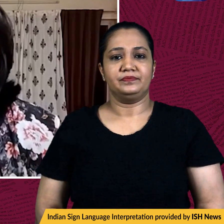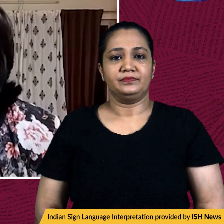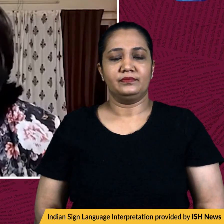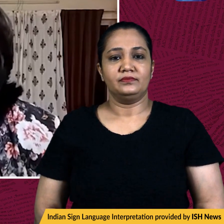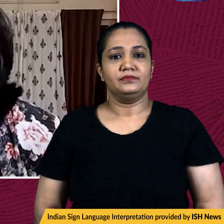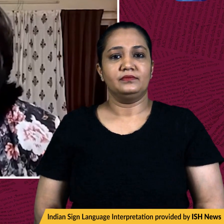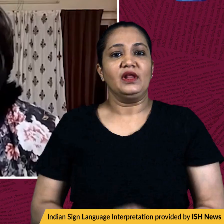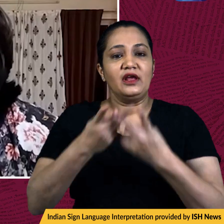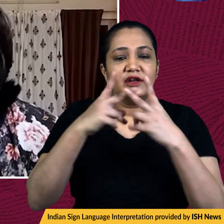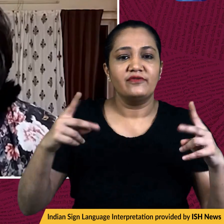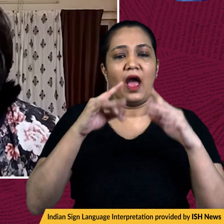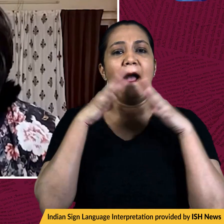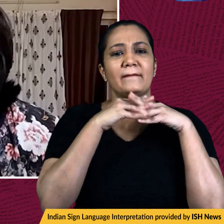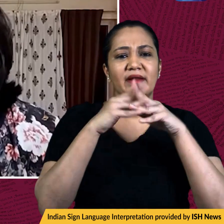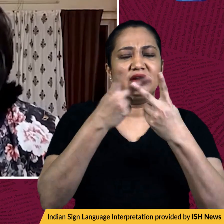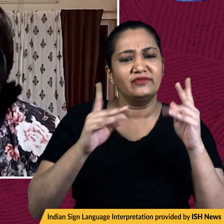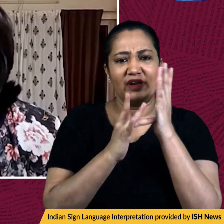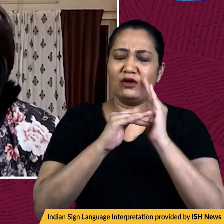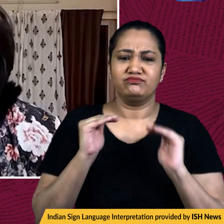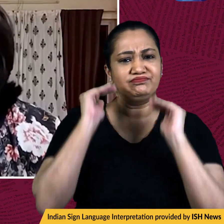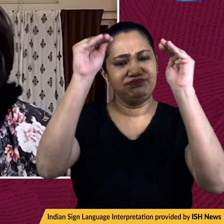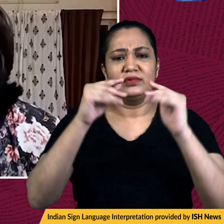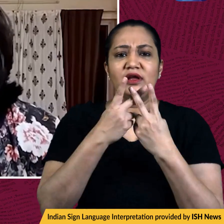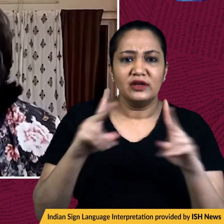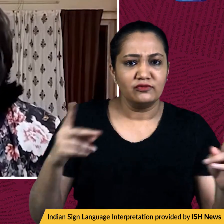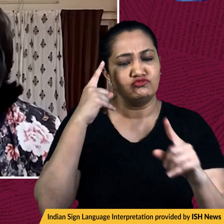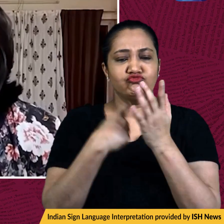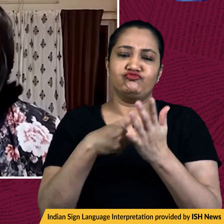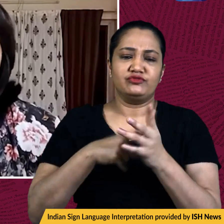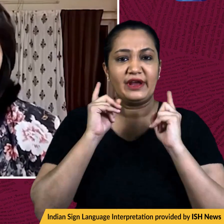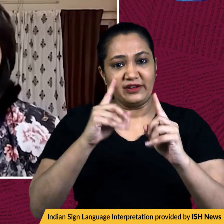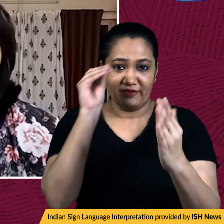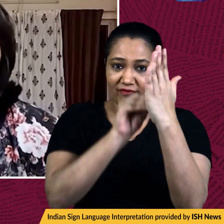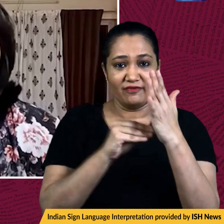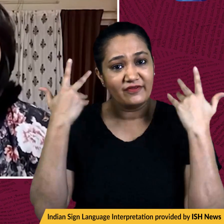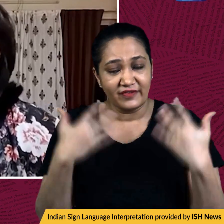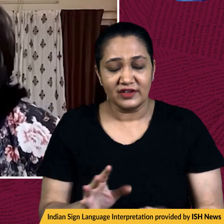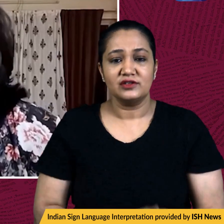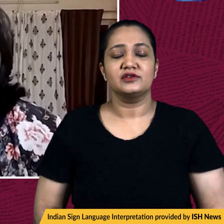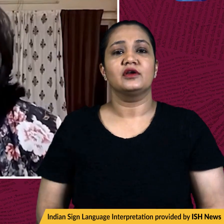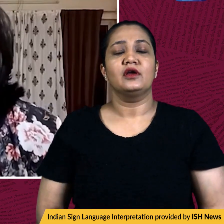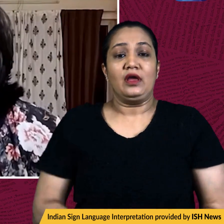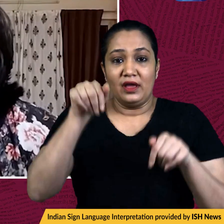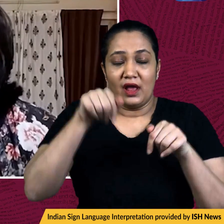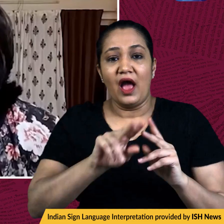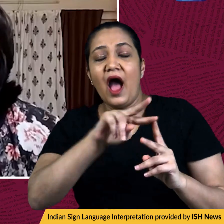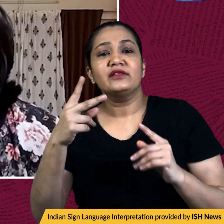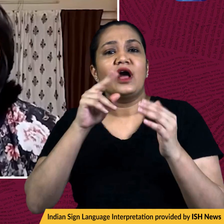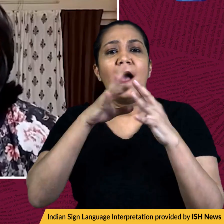majorly all U.S. tech giants had imposed restrictions on Russian state media channels. However, non-U.S. companies